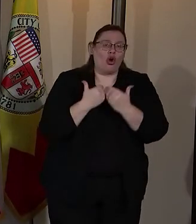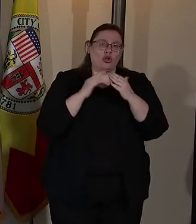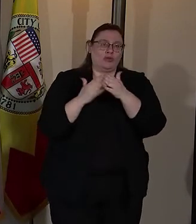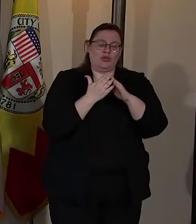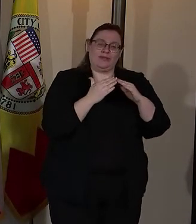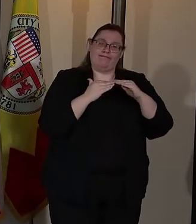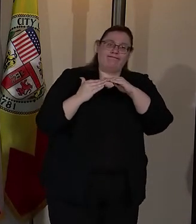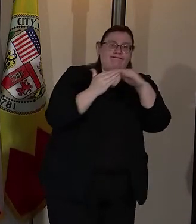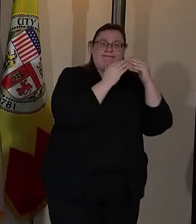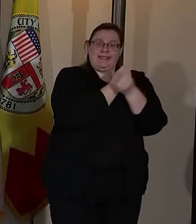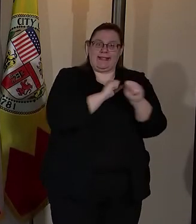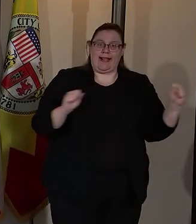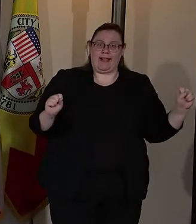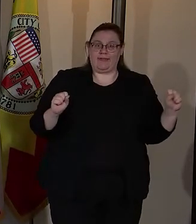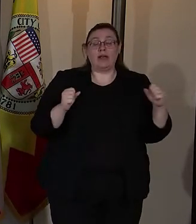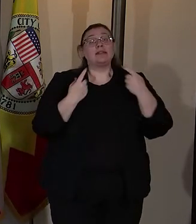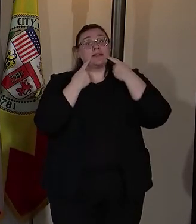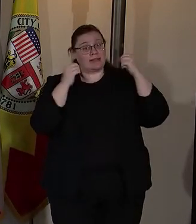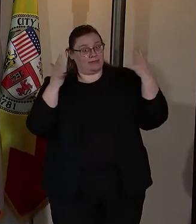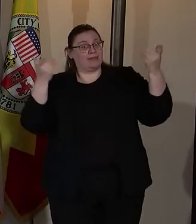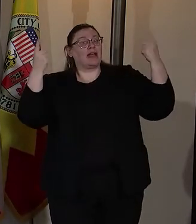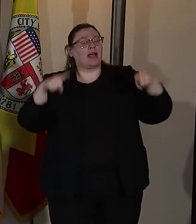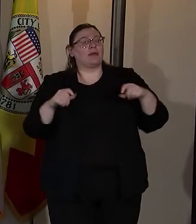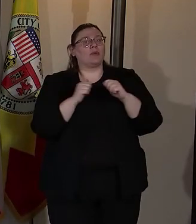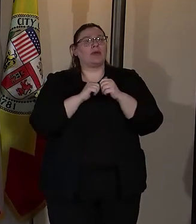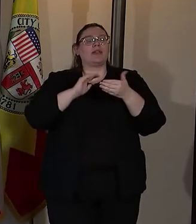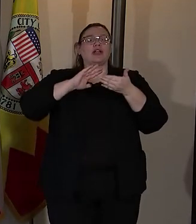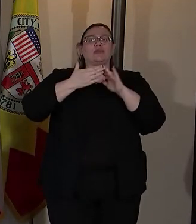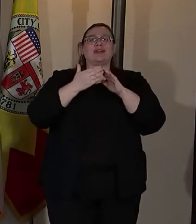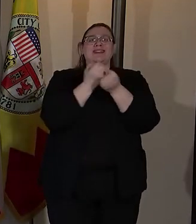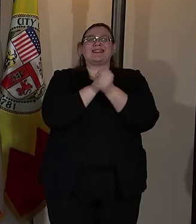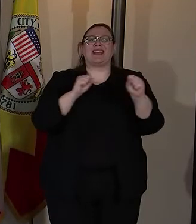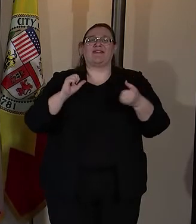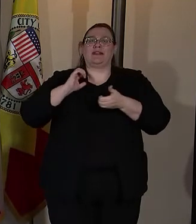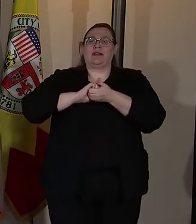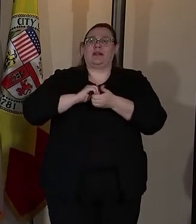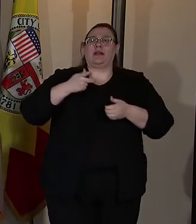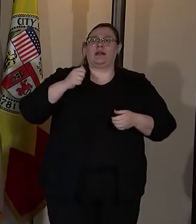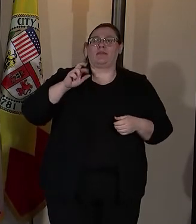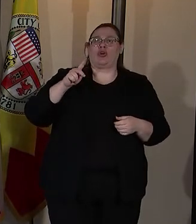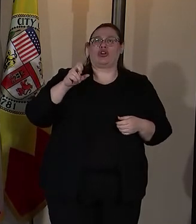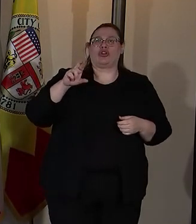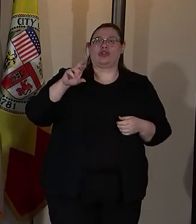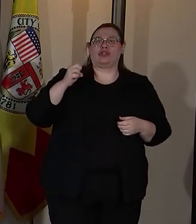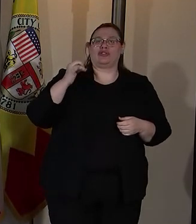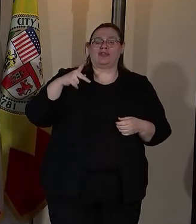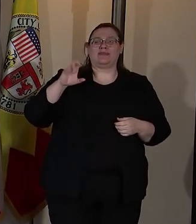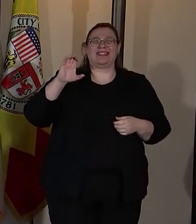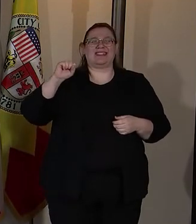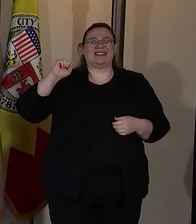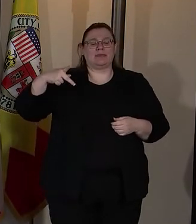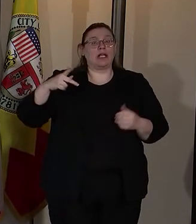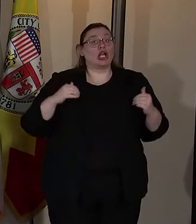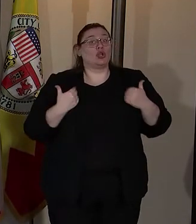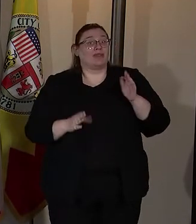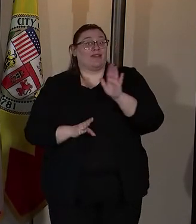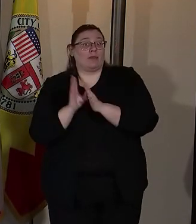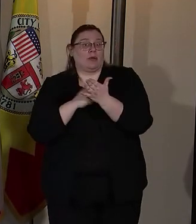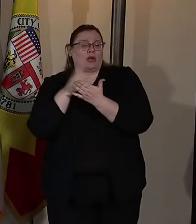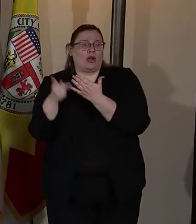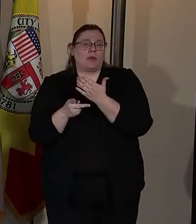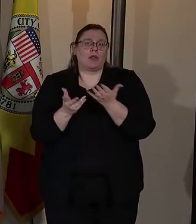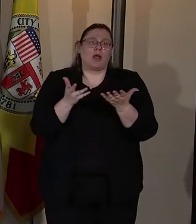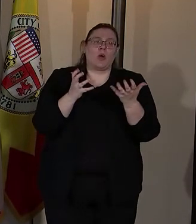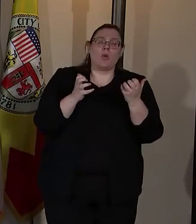It's the kind of success that we've seen with the community safety partnership with the gang reduction youth development programs that ask for co